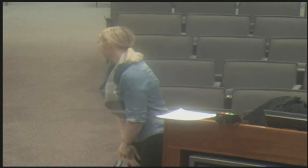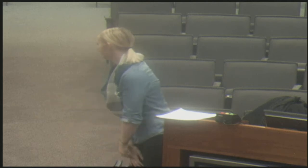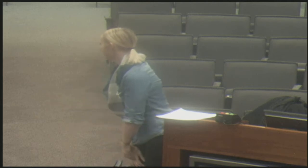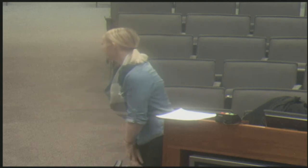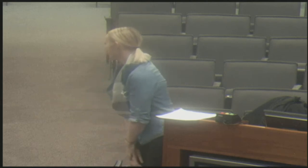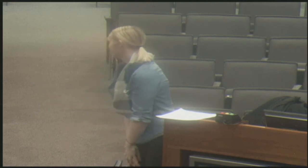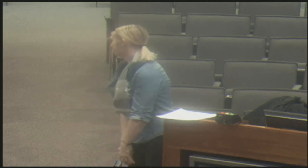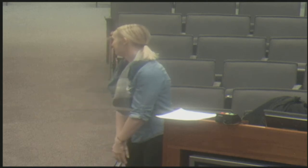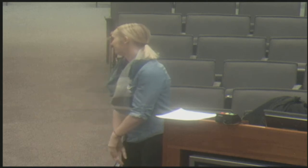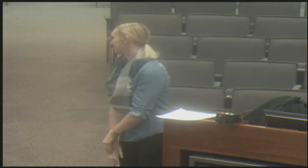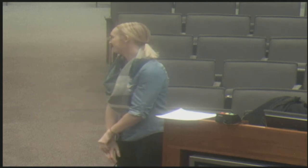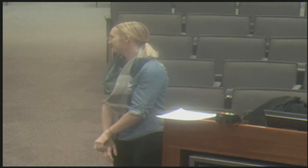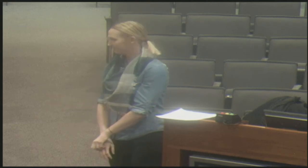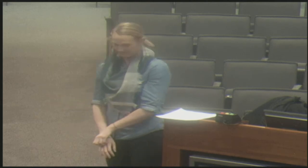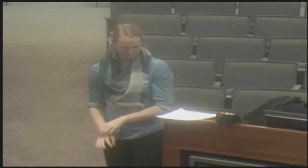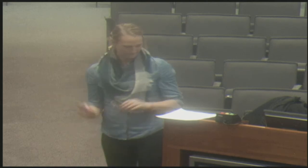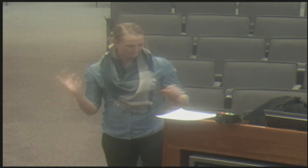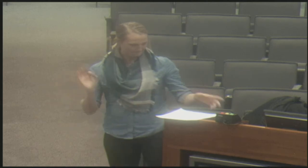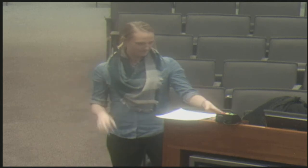So thank you for your time.